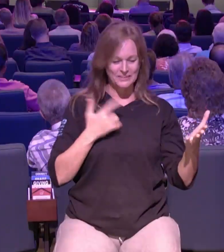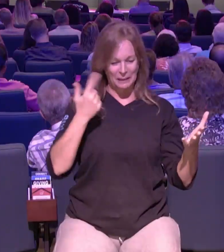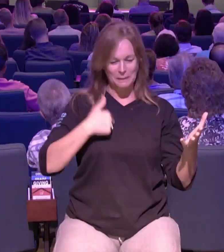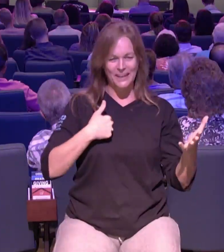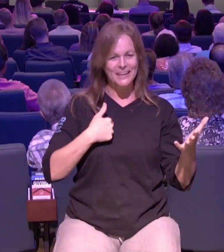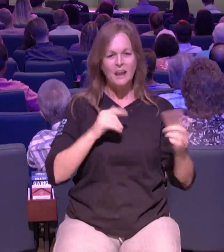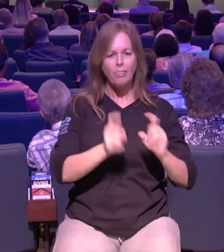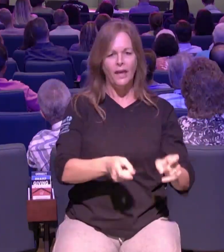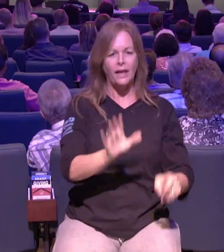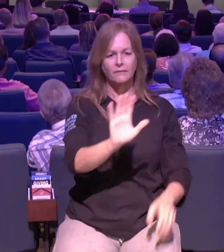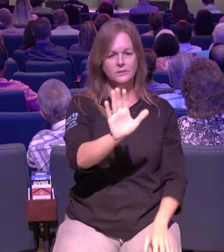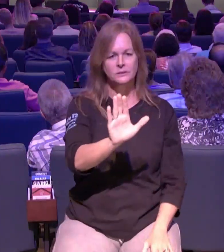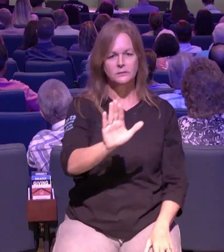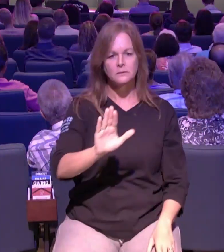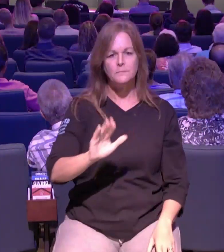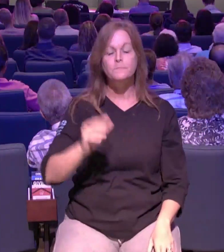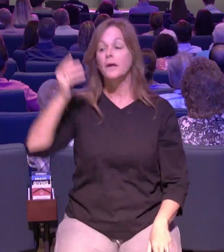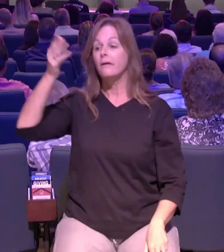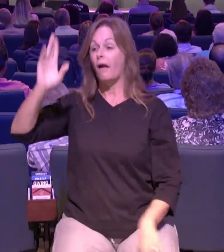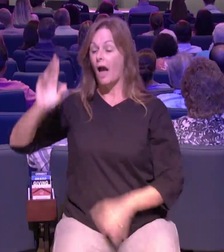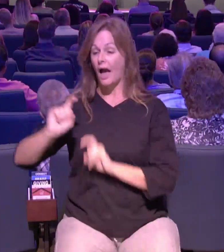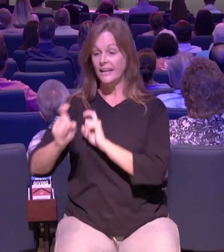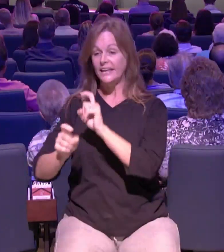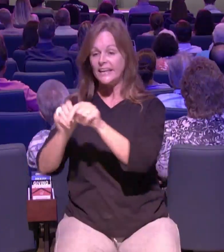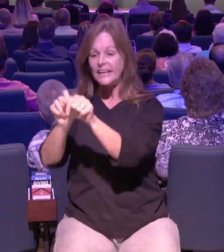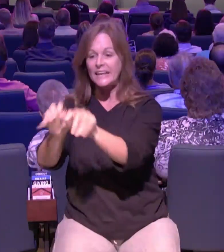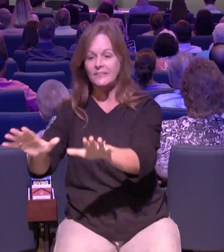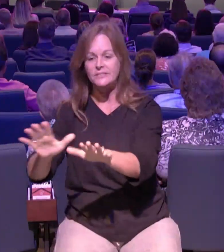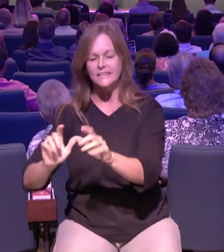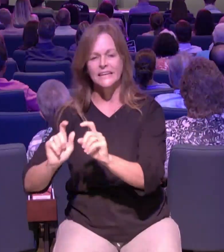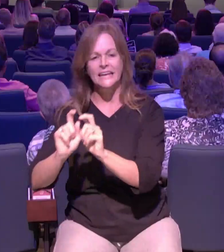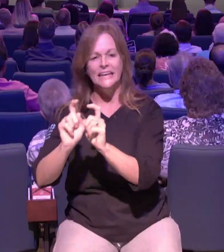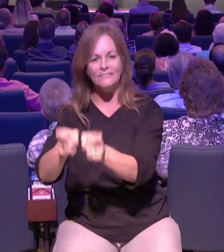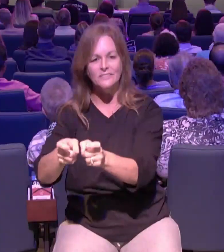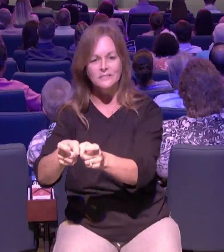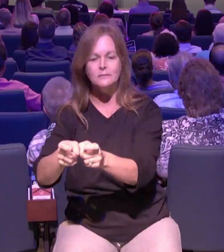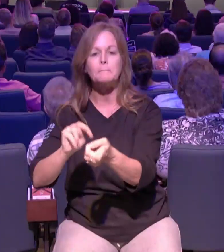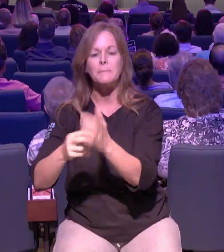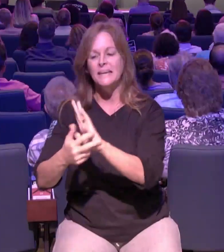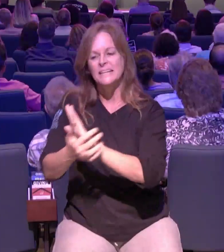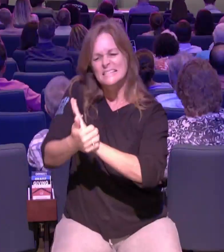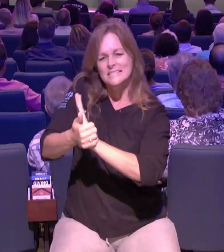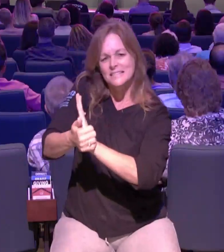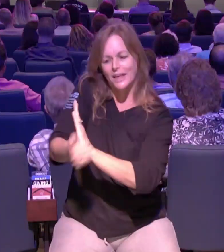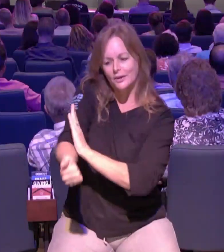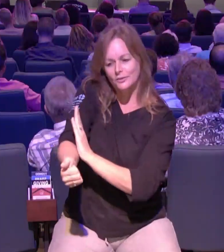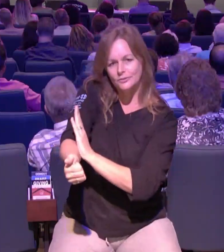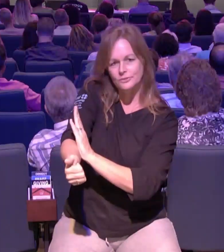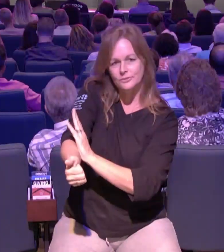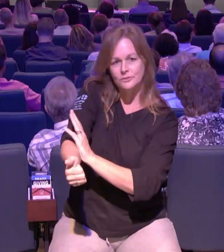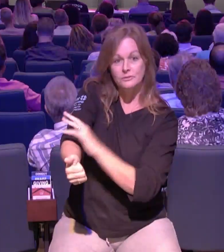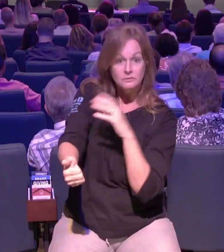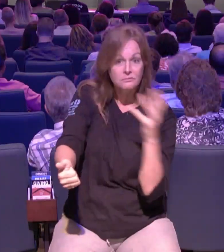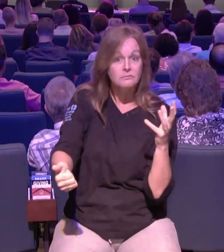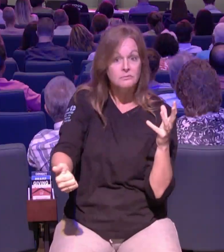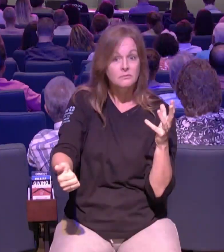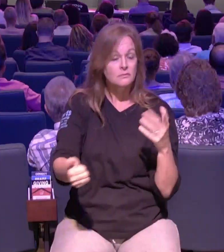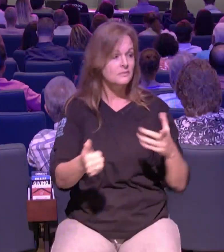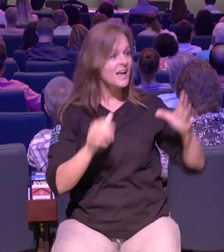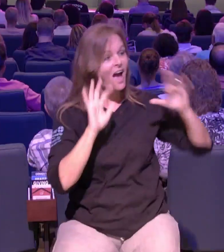through the mess you're picking up the corner of your mat and that gets us to the last thing that i see here you have to expect the unexpected you have to expect if you're going to